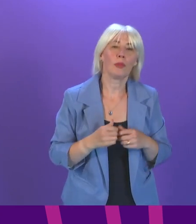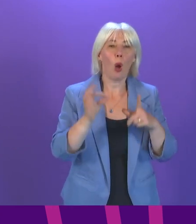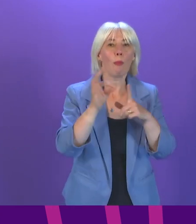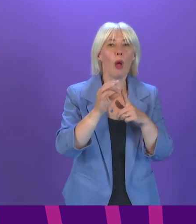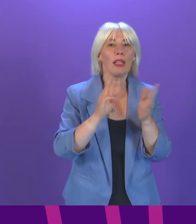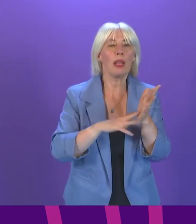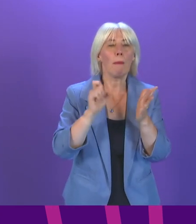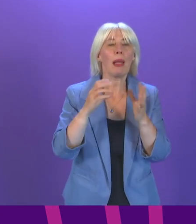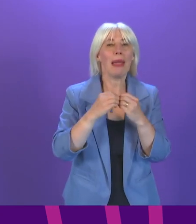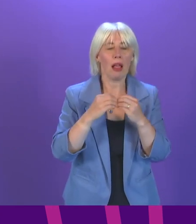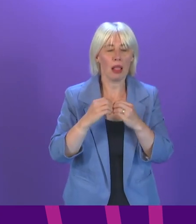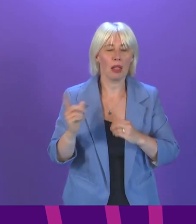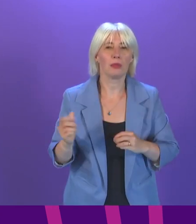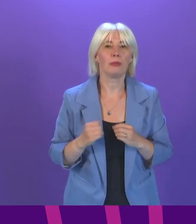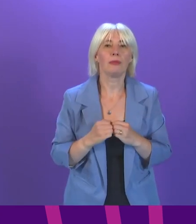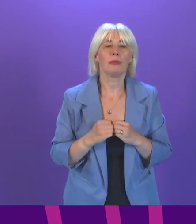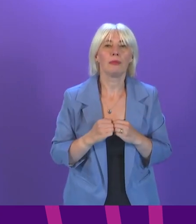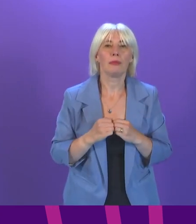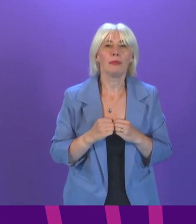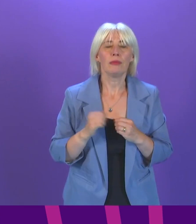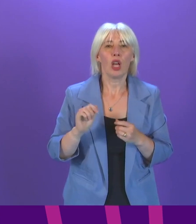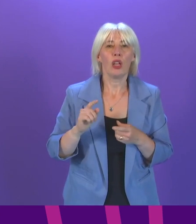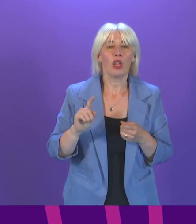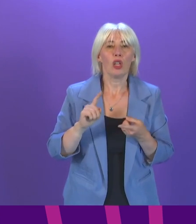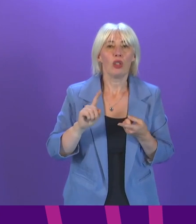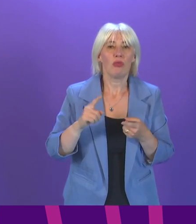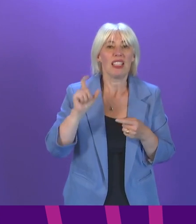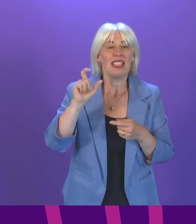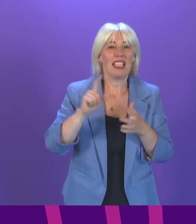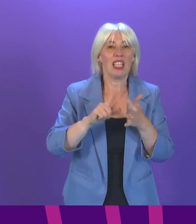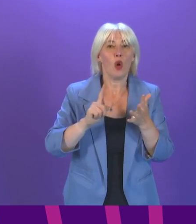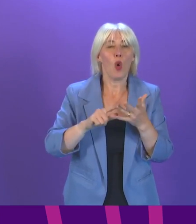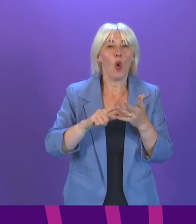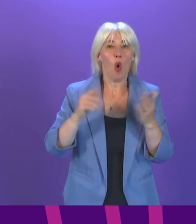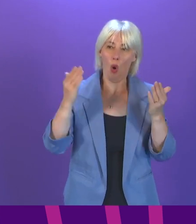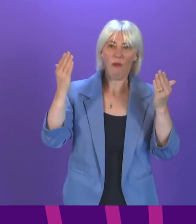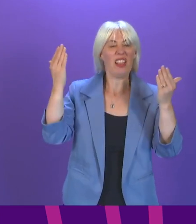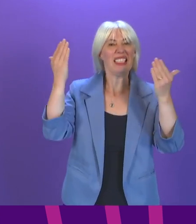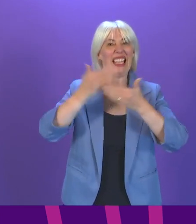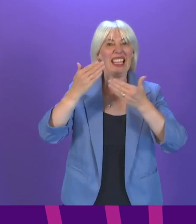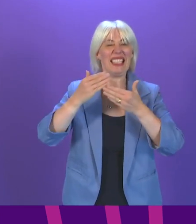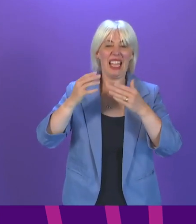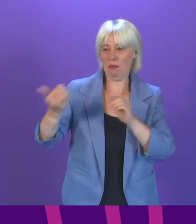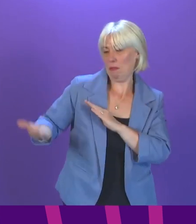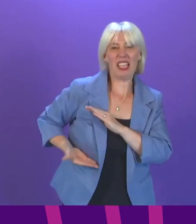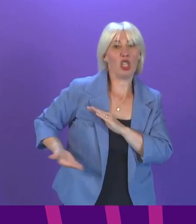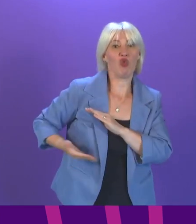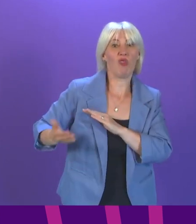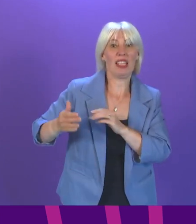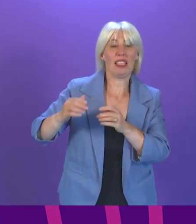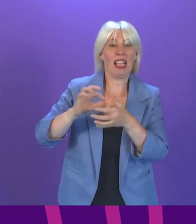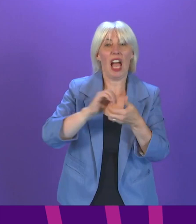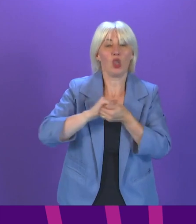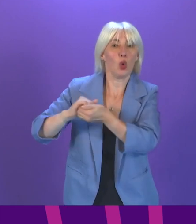Thank you. Michael Kill, Chief Executive Officer of the Nighttime Industries Association, has warned that